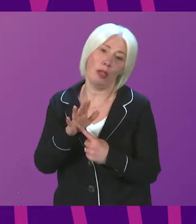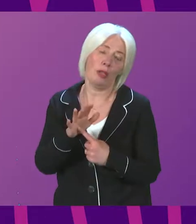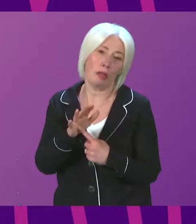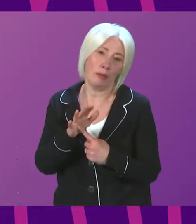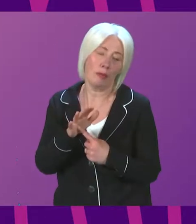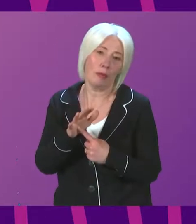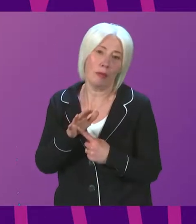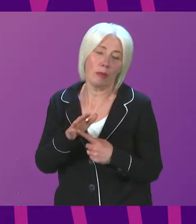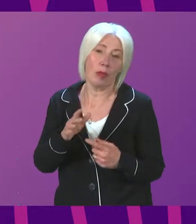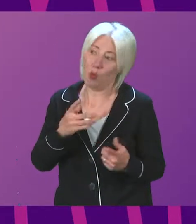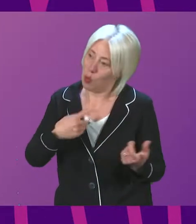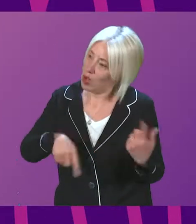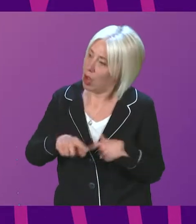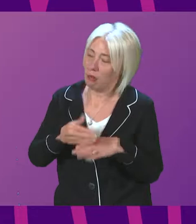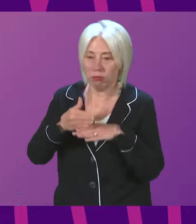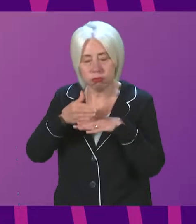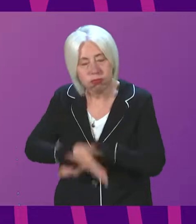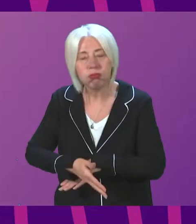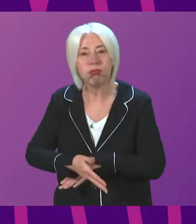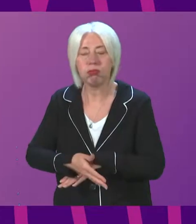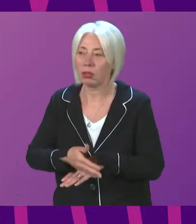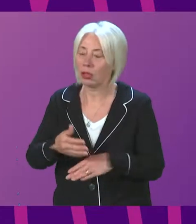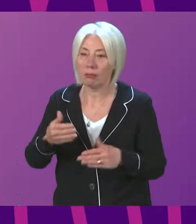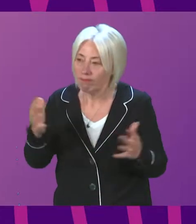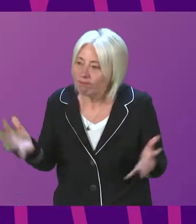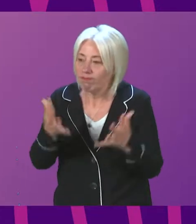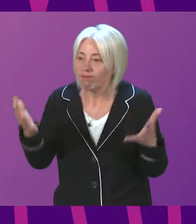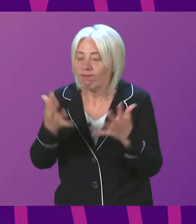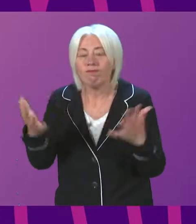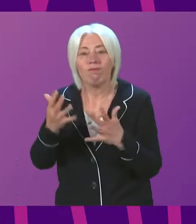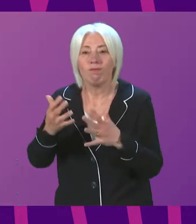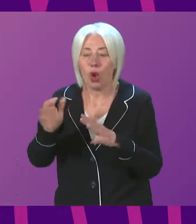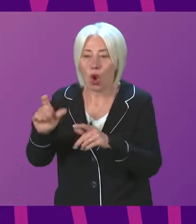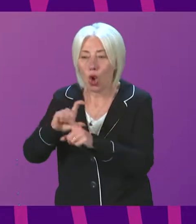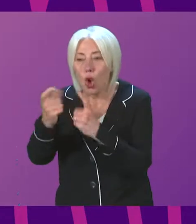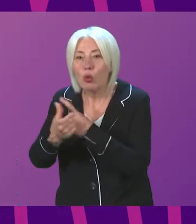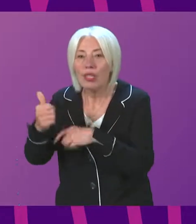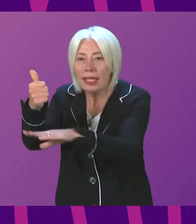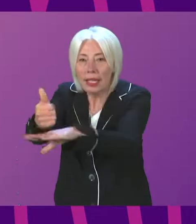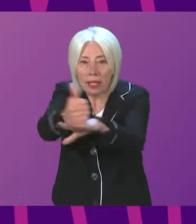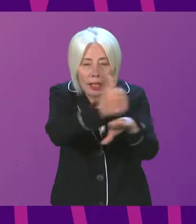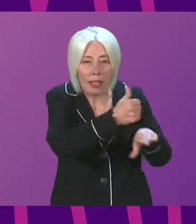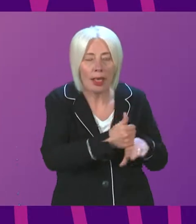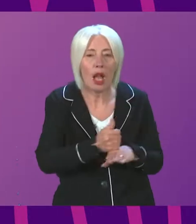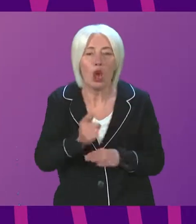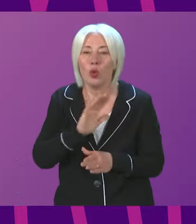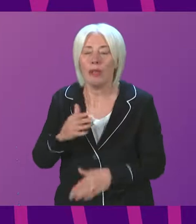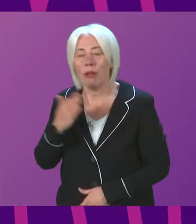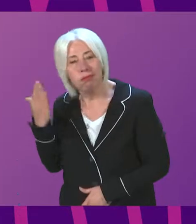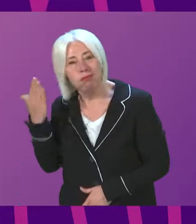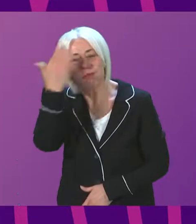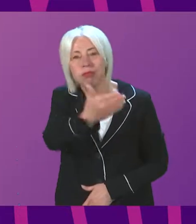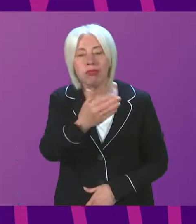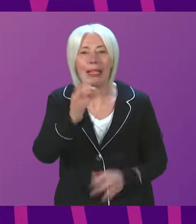the case that we are trying to build up and are building up more community-based services so that fewer young people need to be referred to specialist